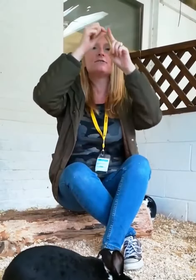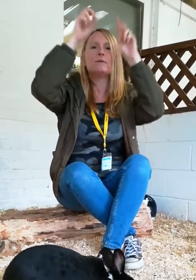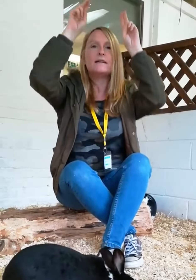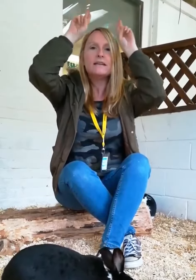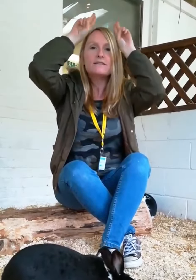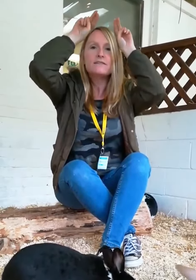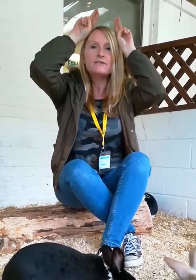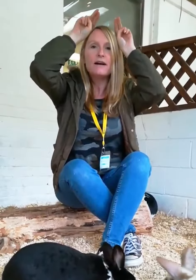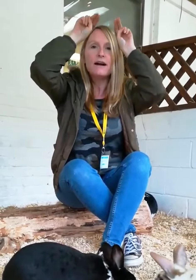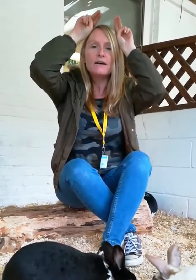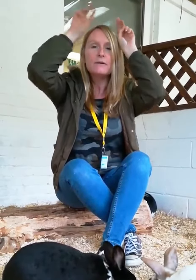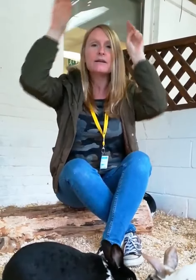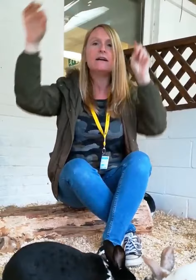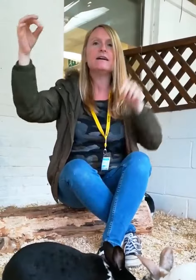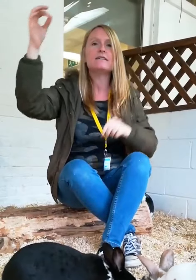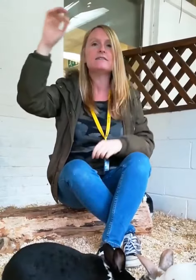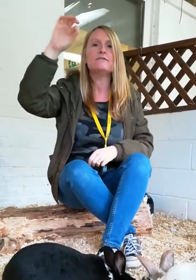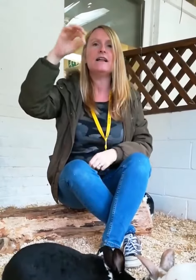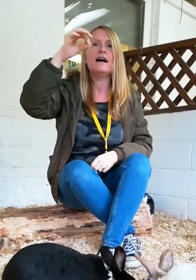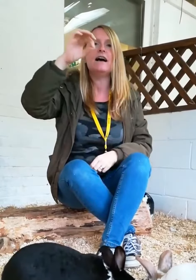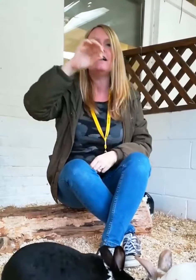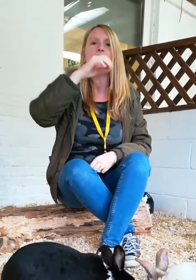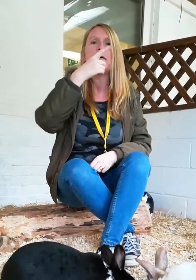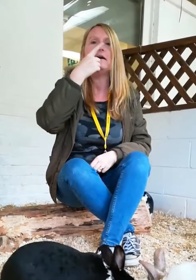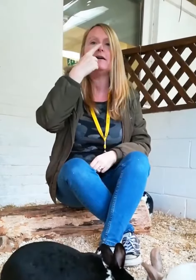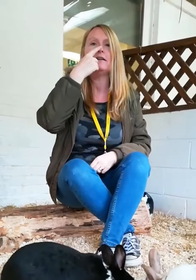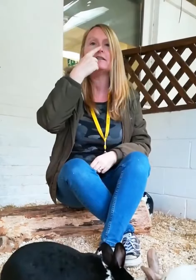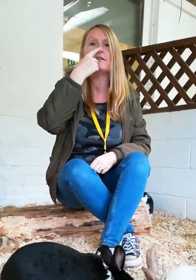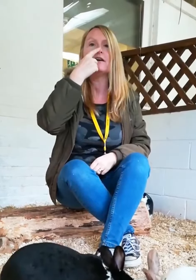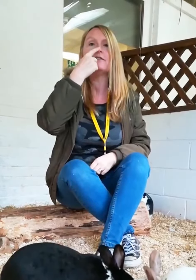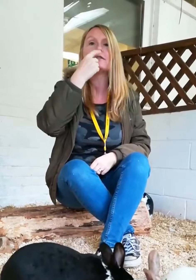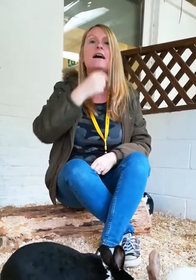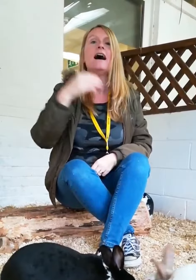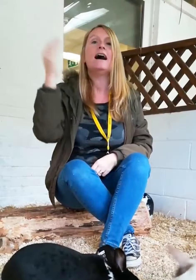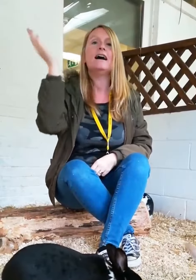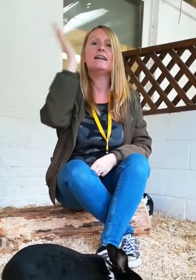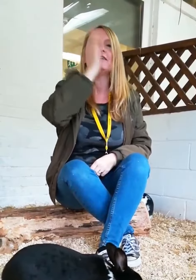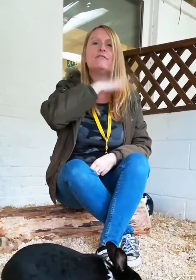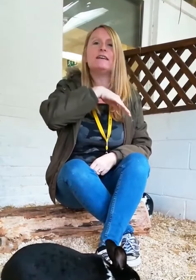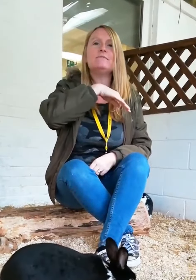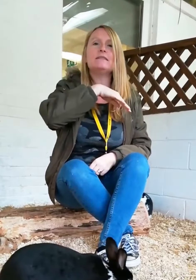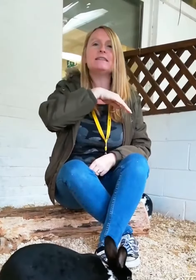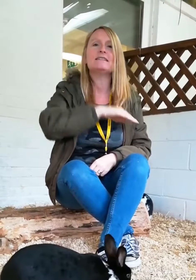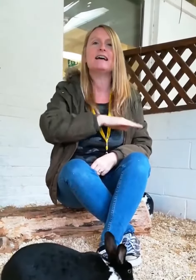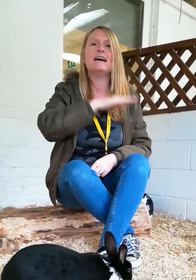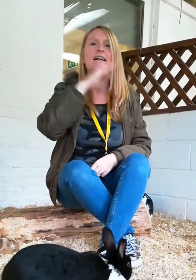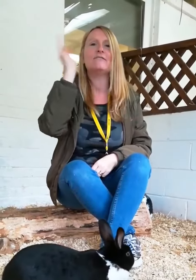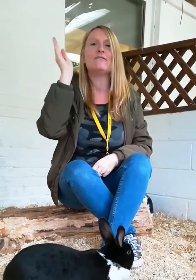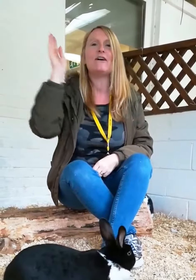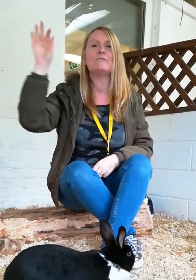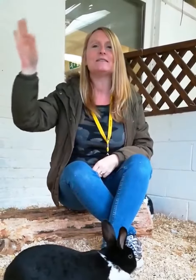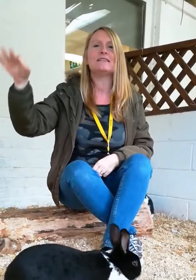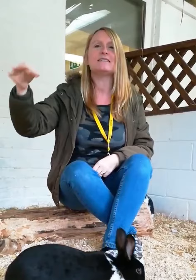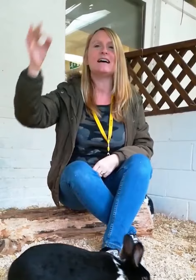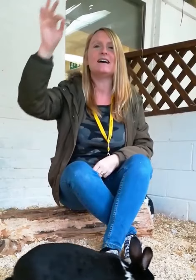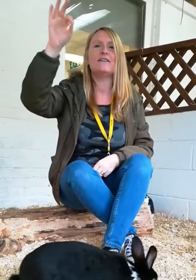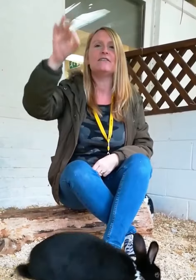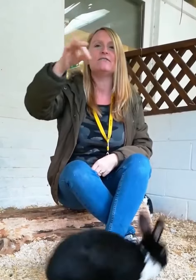Peter, have you got a fly upon his nose? And he flipped it and he flopped it and the